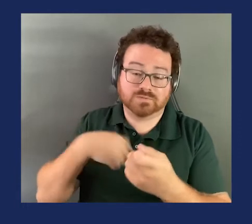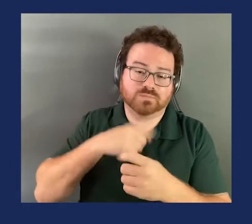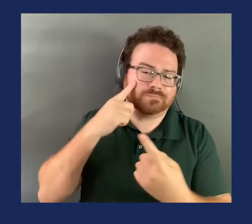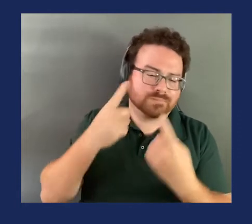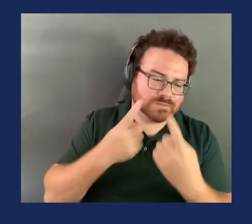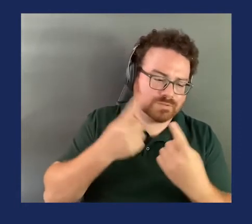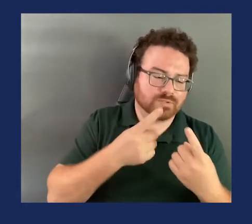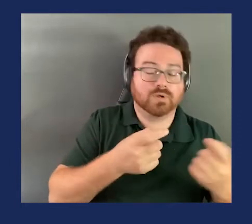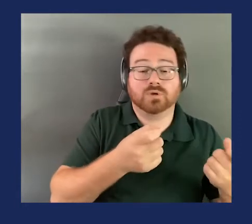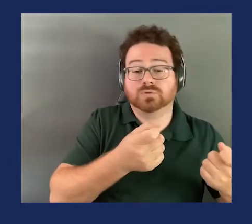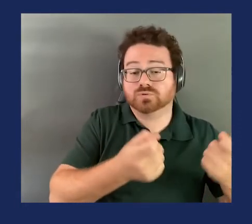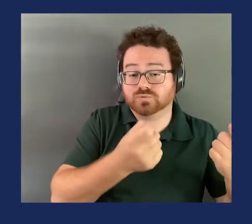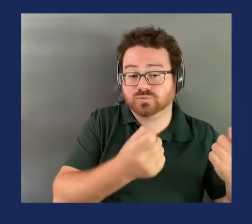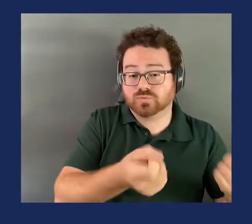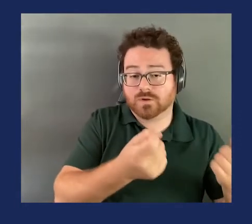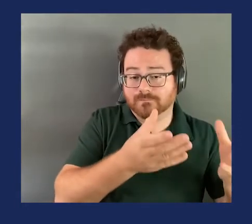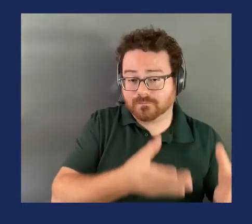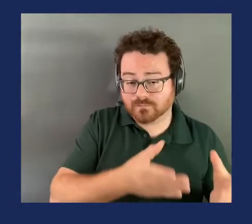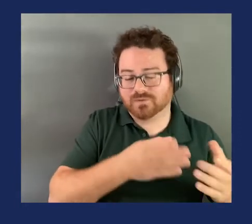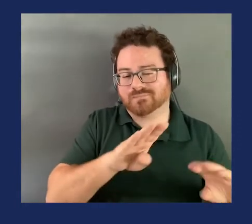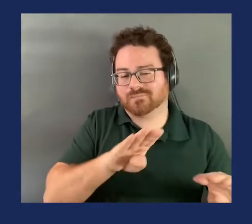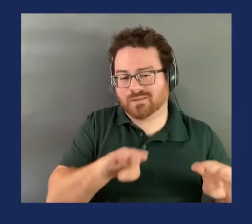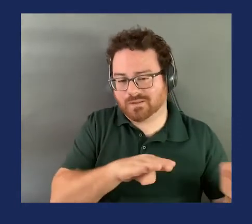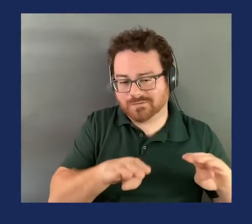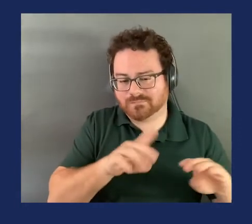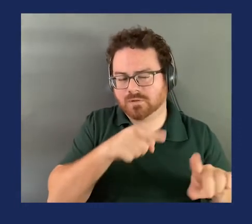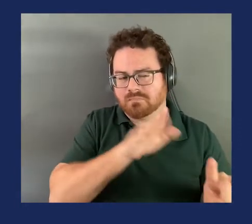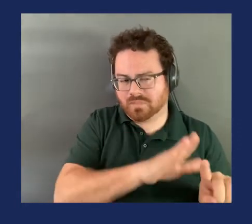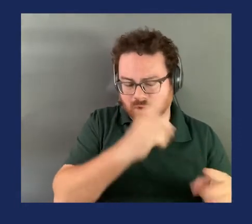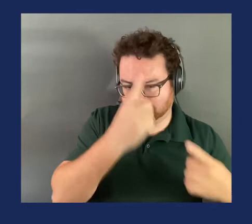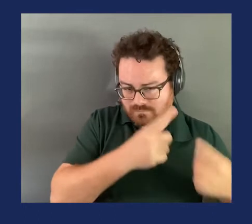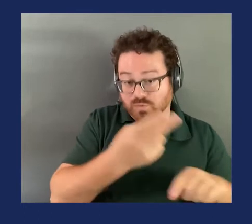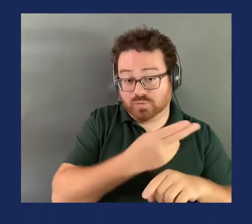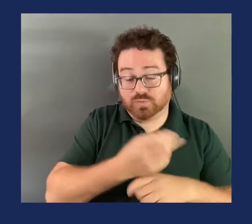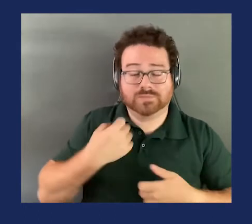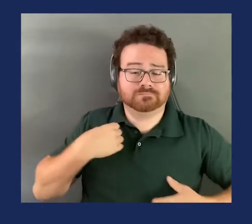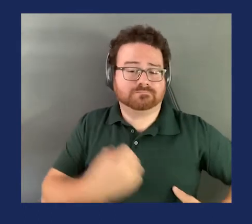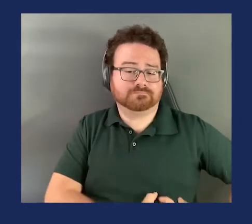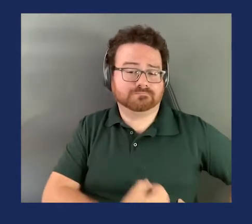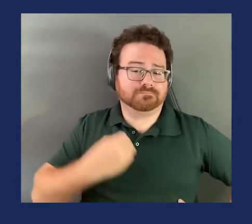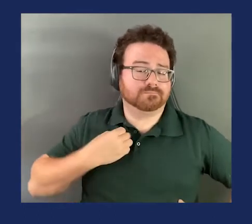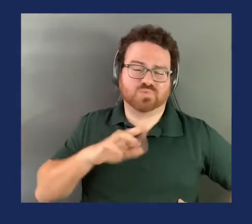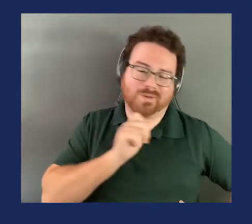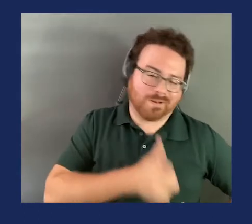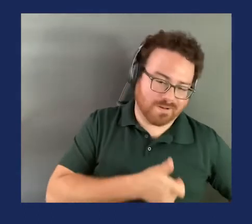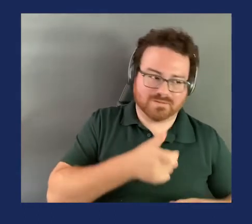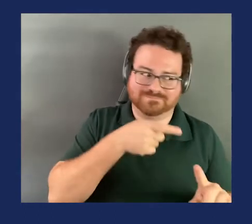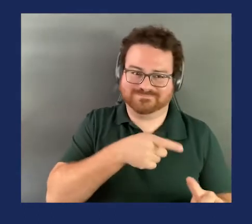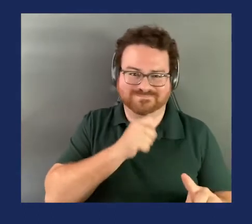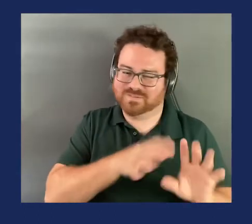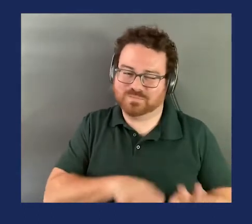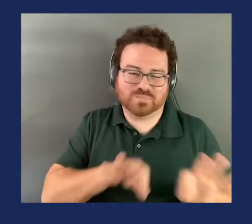seatbelt or not. In the case of debris penetration, the presence of the seatbelt really is not relevant to whether it's an injury.